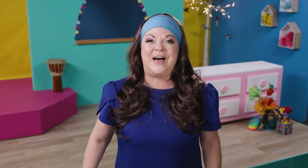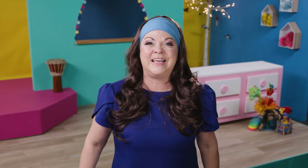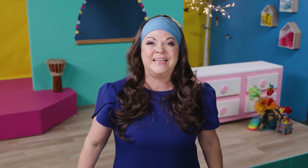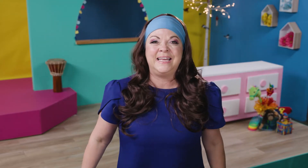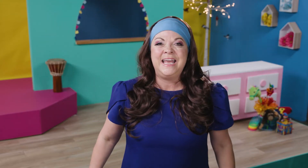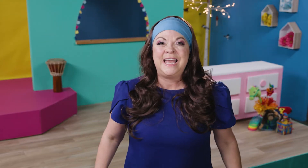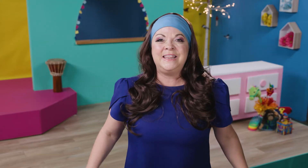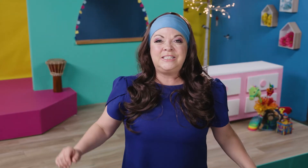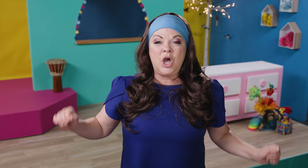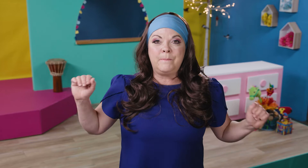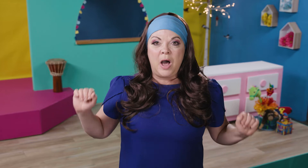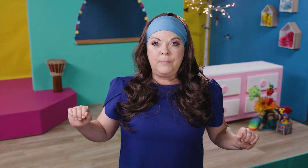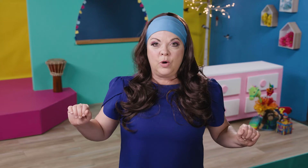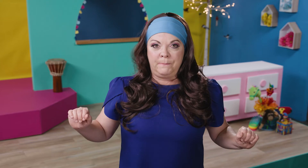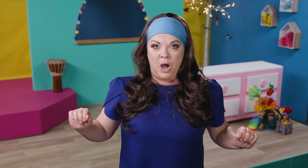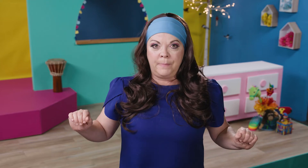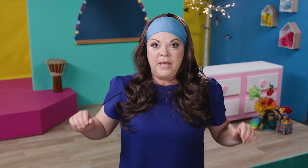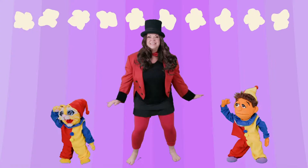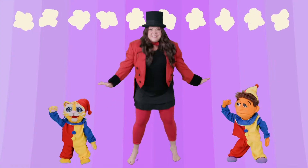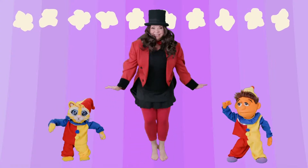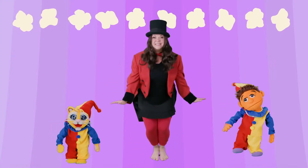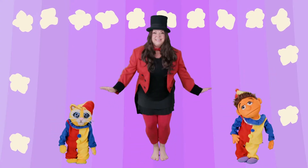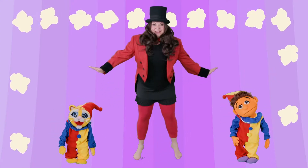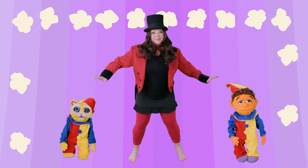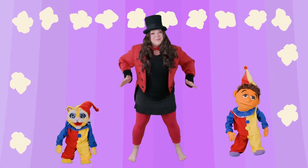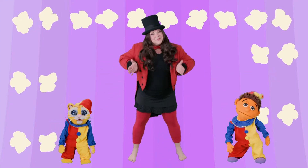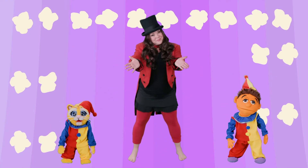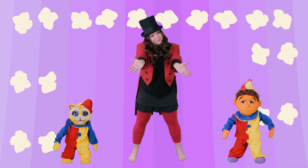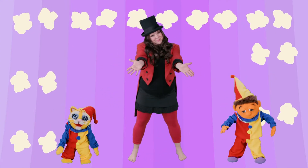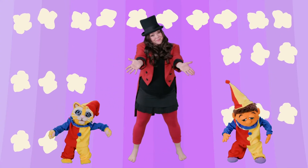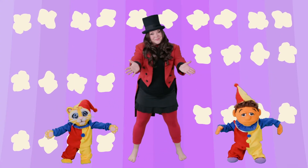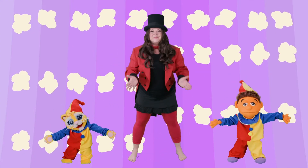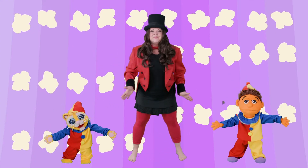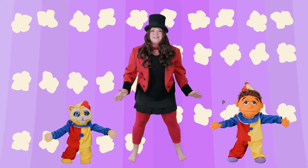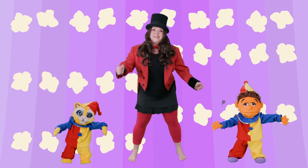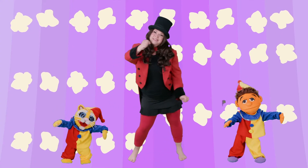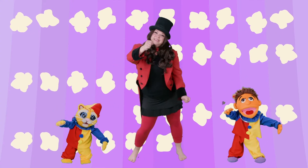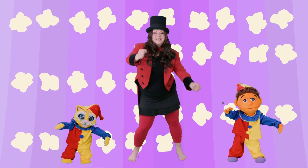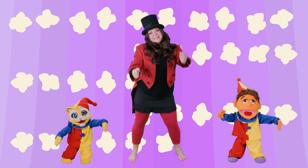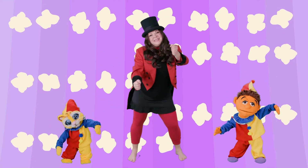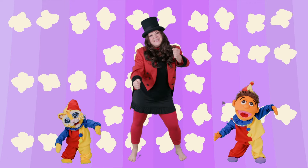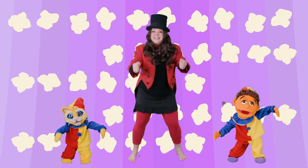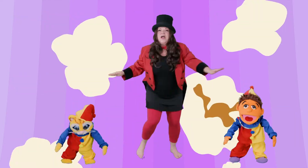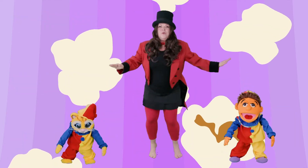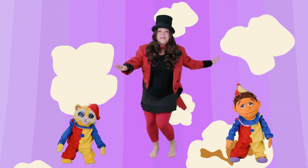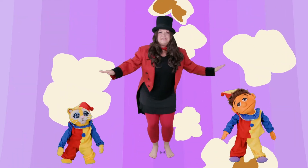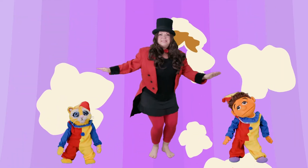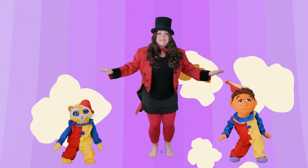'clock. In the song Popcorn Pop, the simple movement of jumping up and down is how we roll. I love the